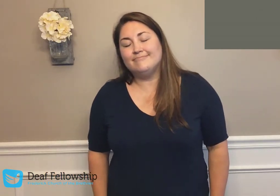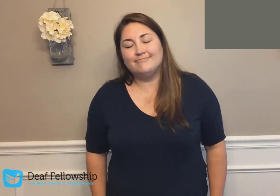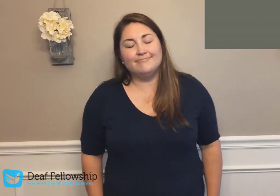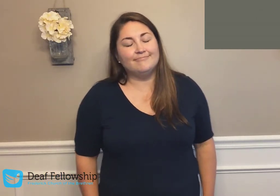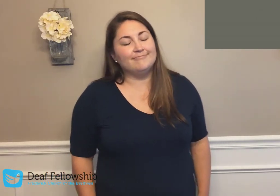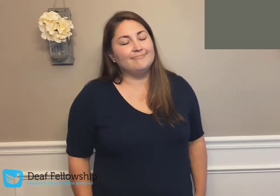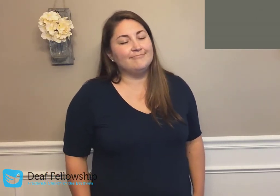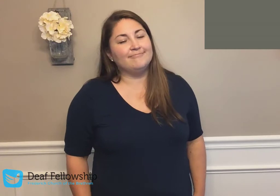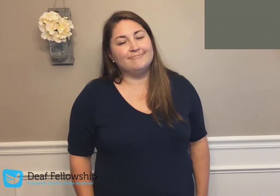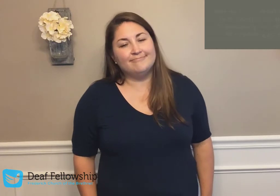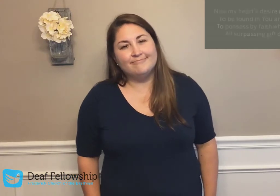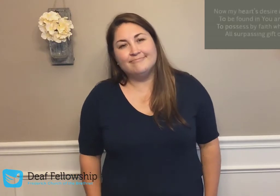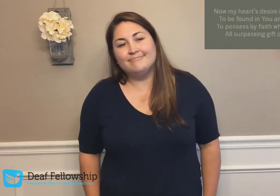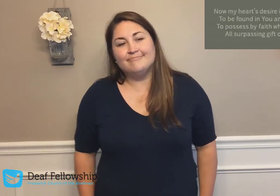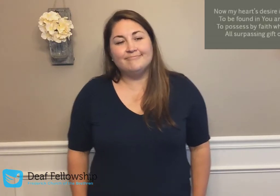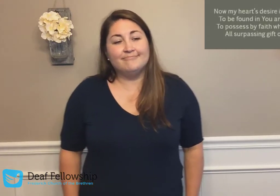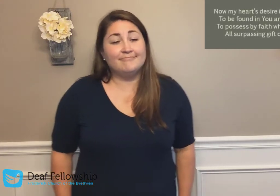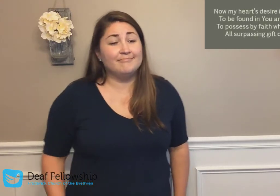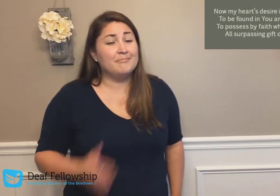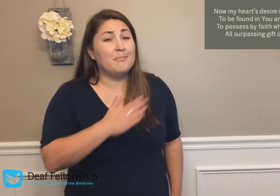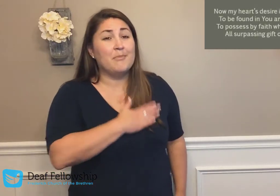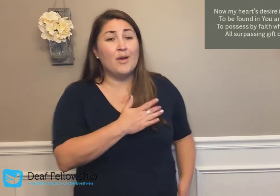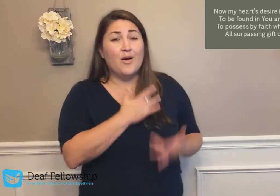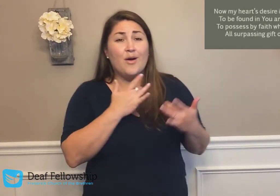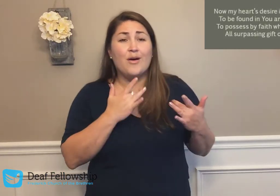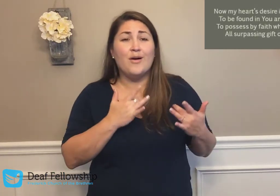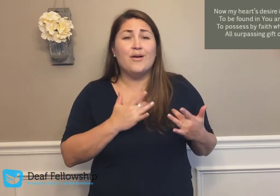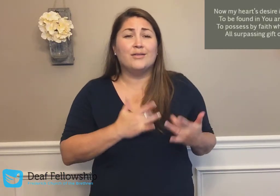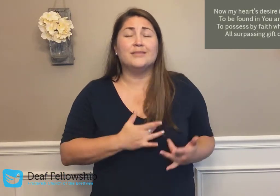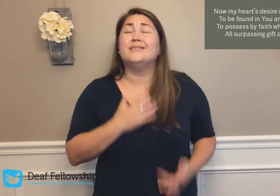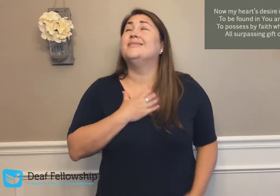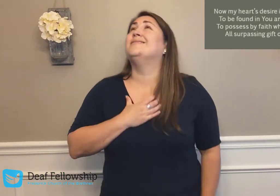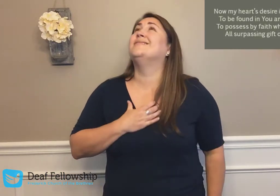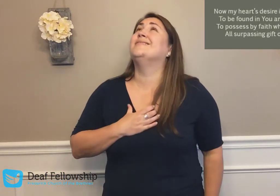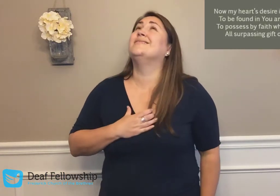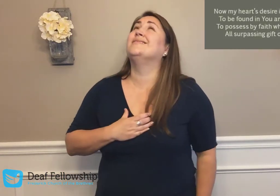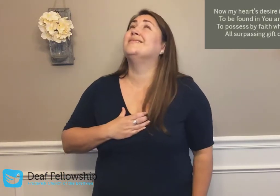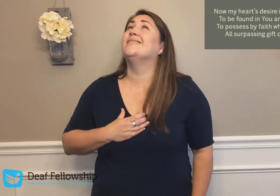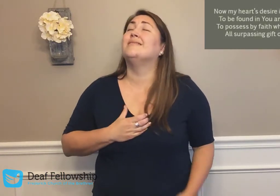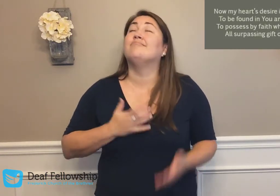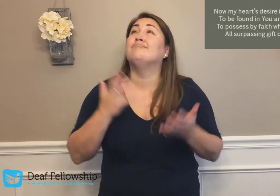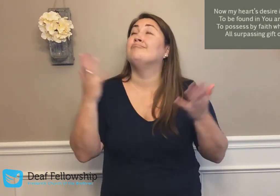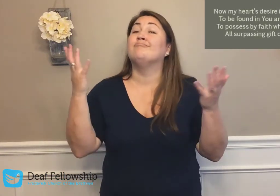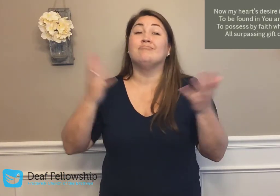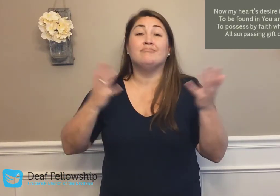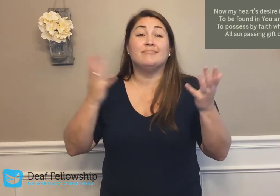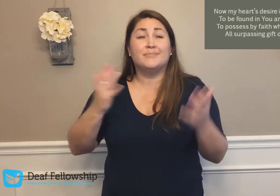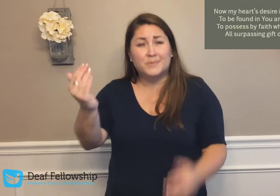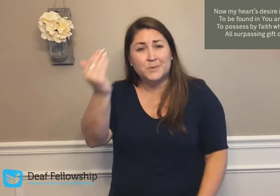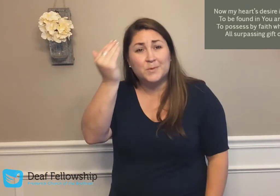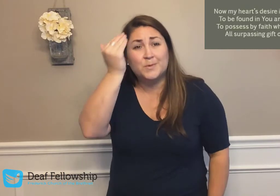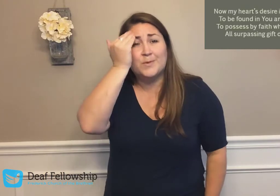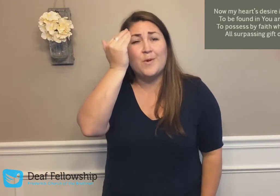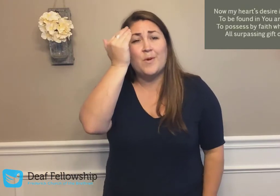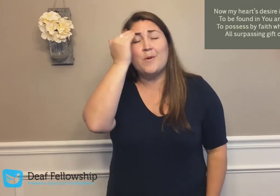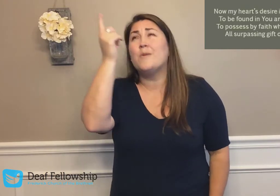Now my heart's desire is to know